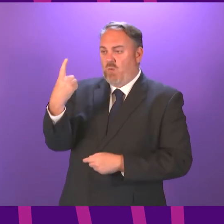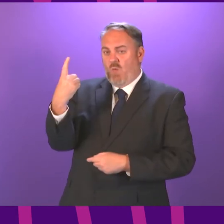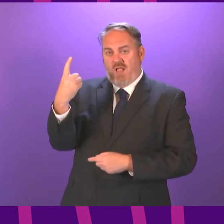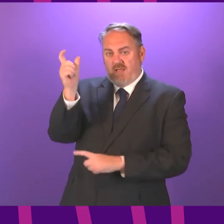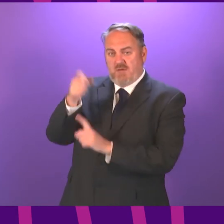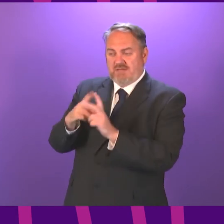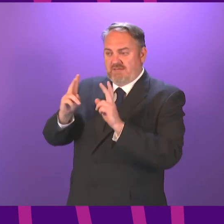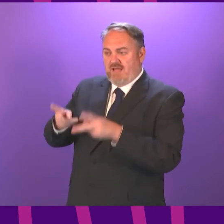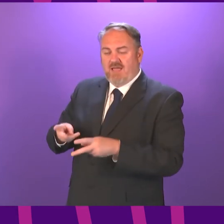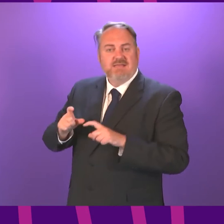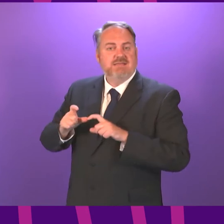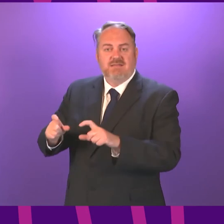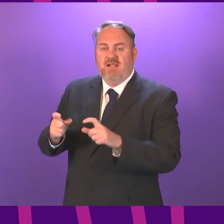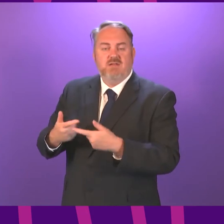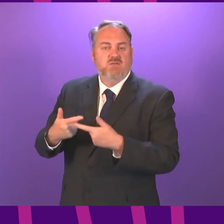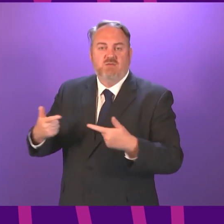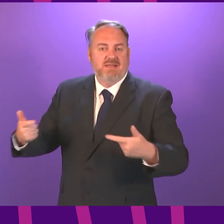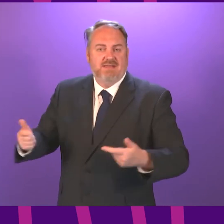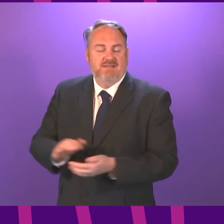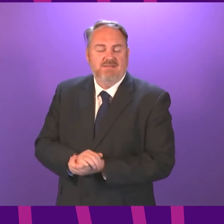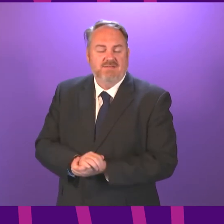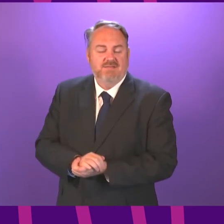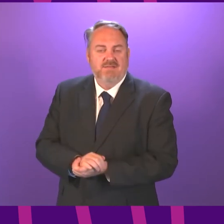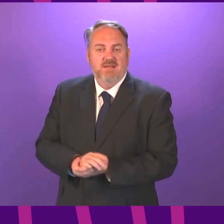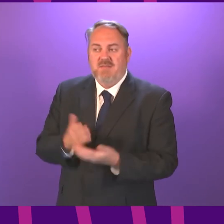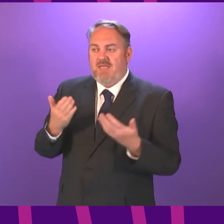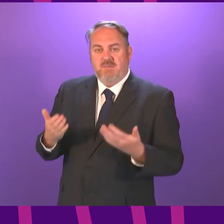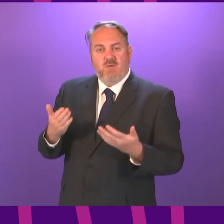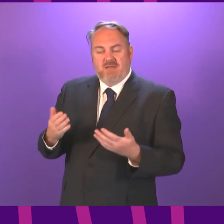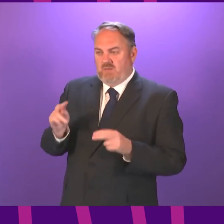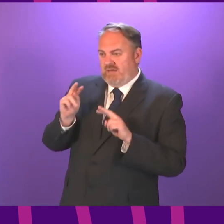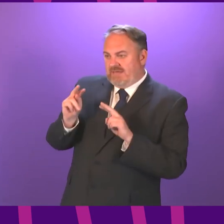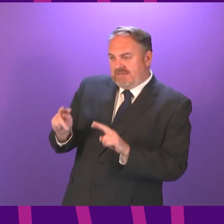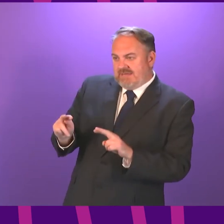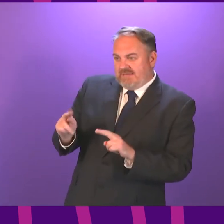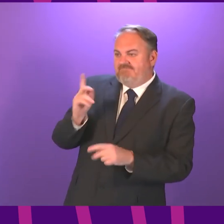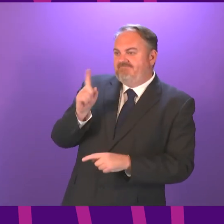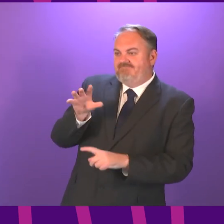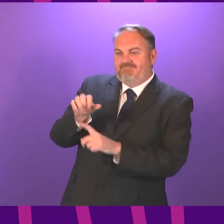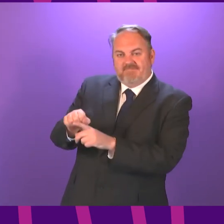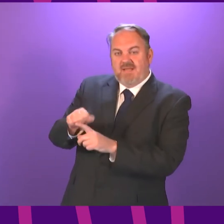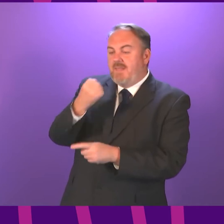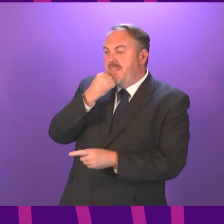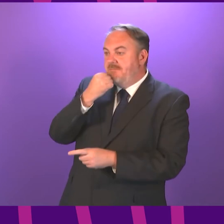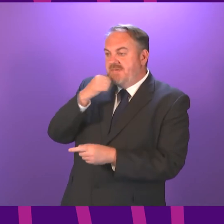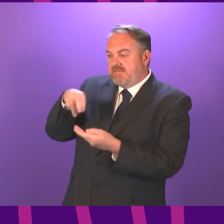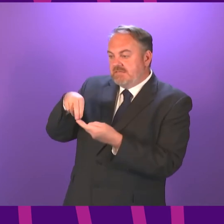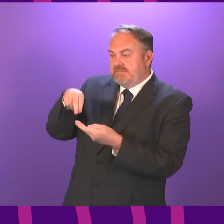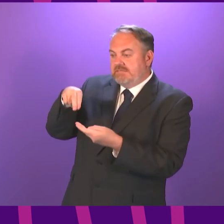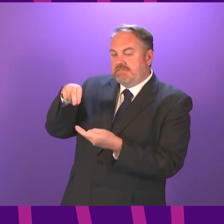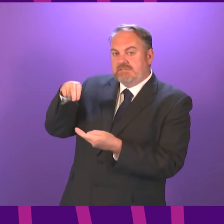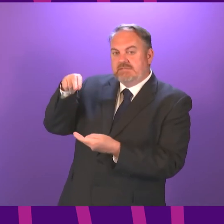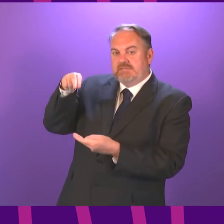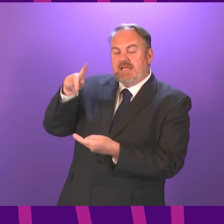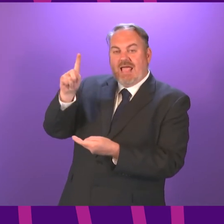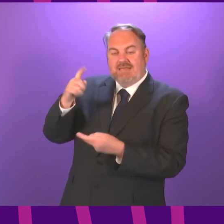one too many, but we can see at this early stage a weakening of the link between rising cases and the burden